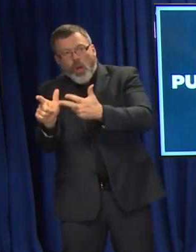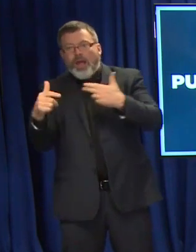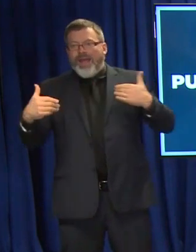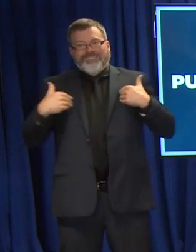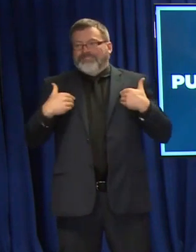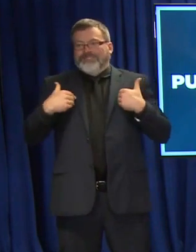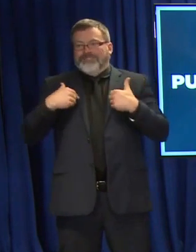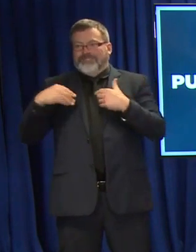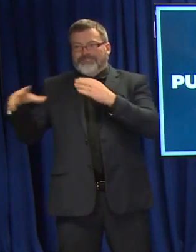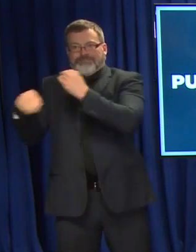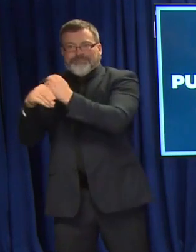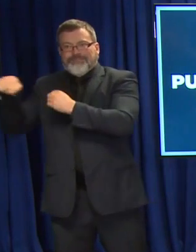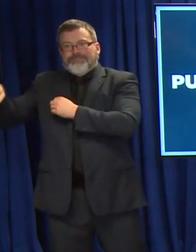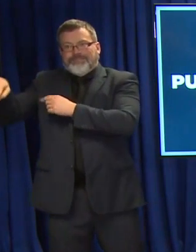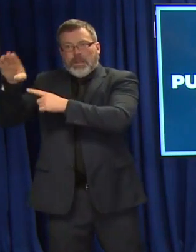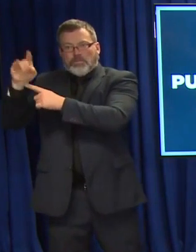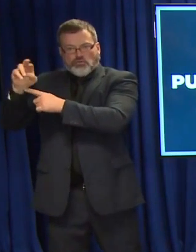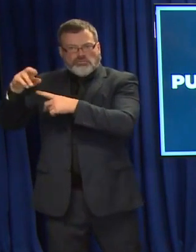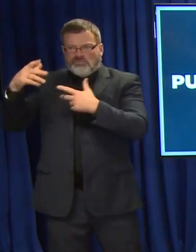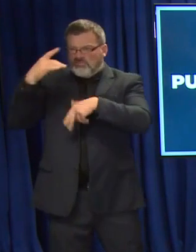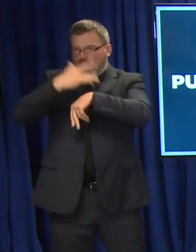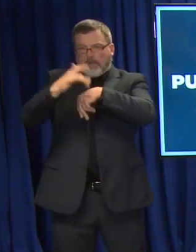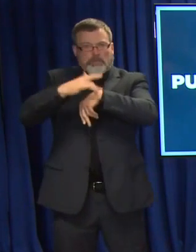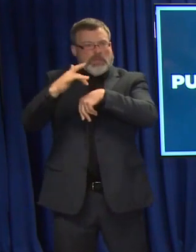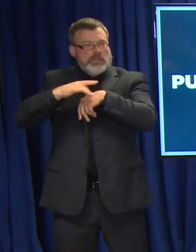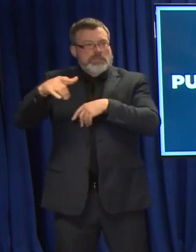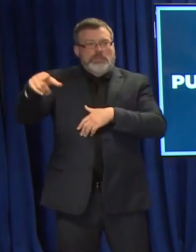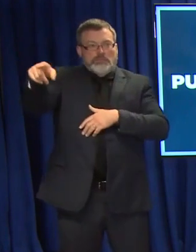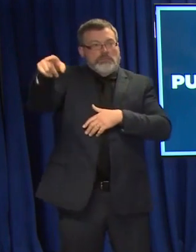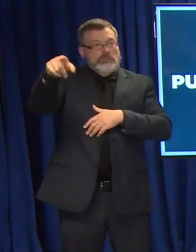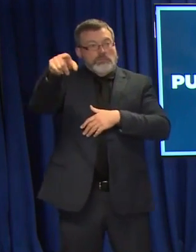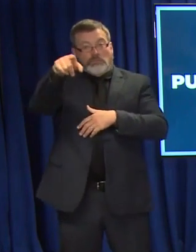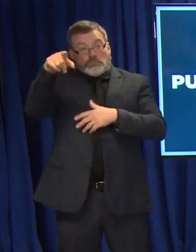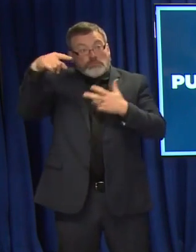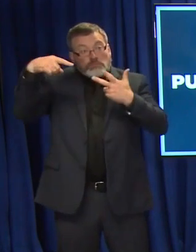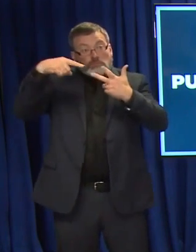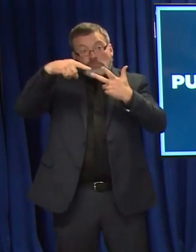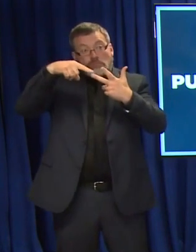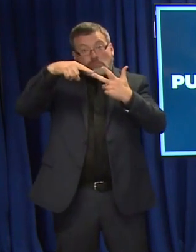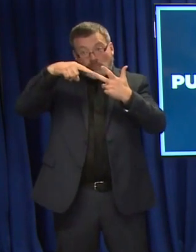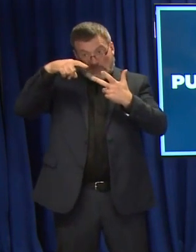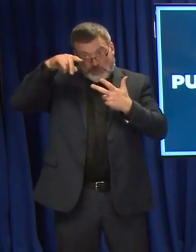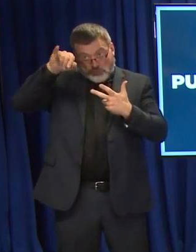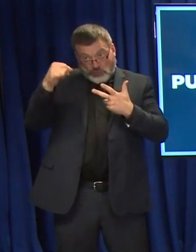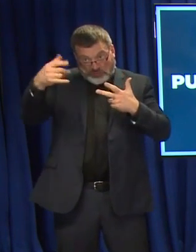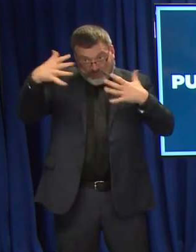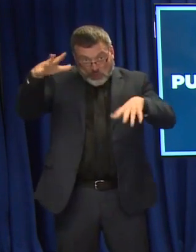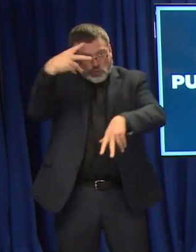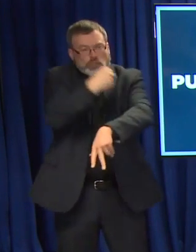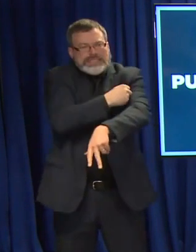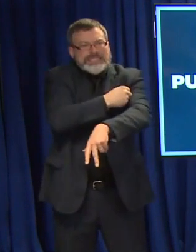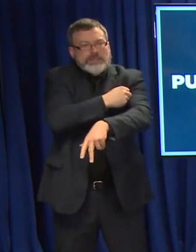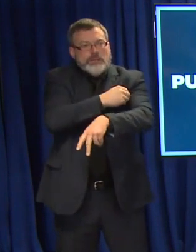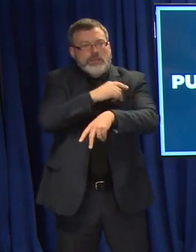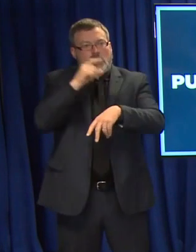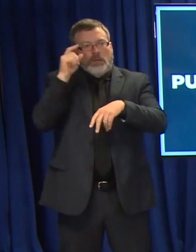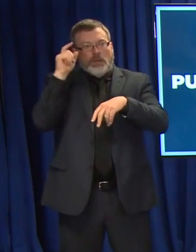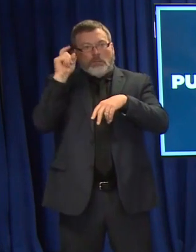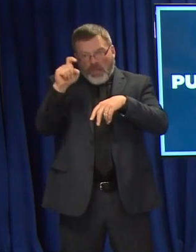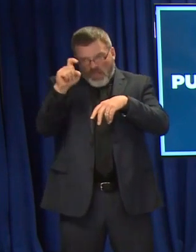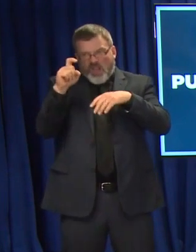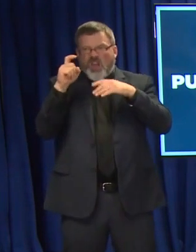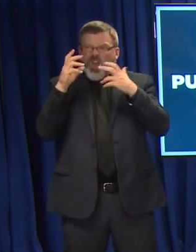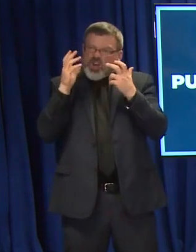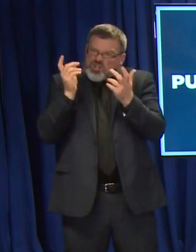people who received the single dose Janssen vaccine should are recommended to receive a booster dose starting at least two